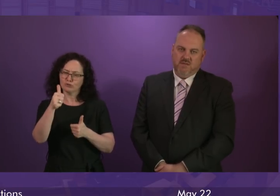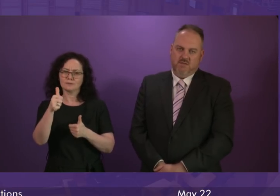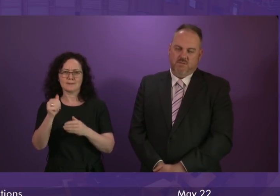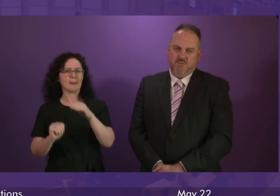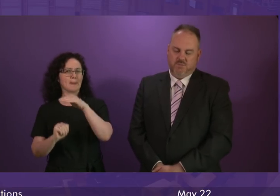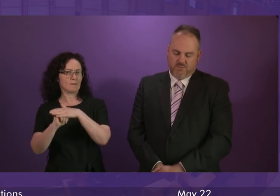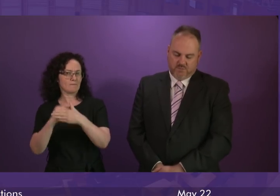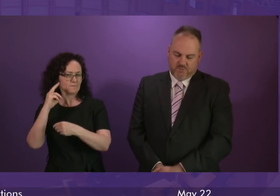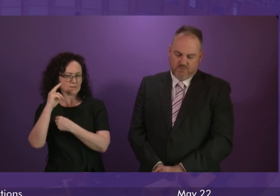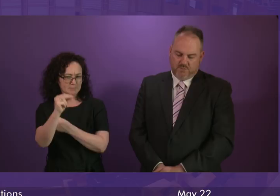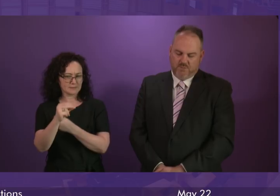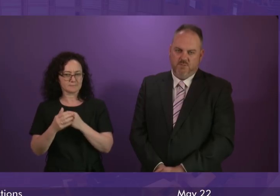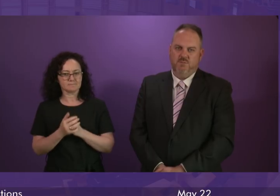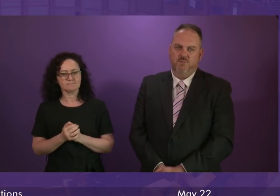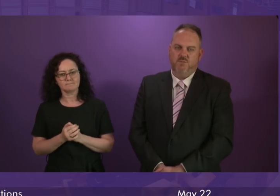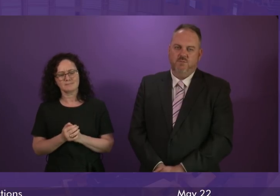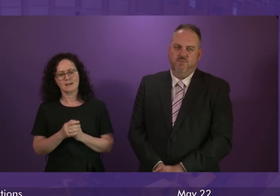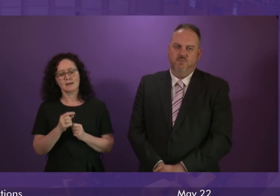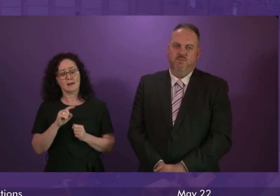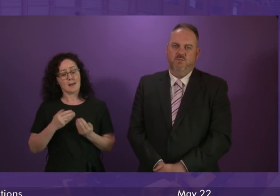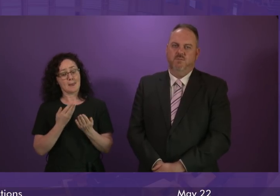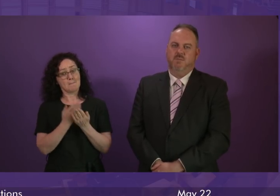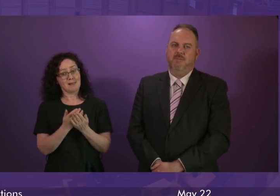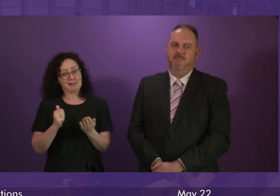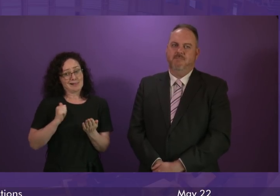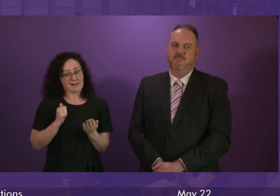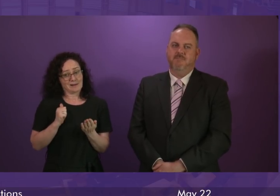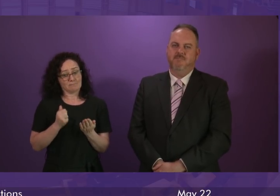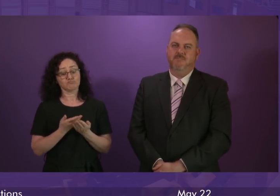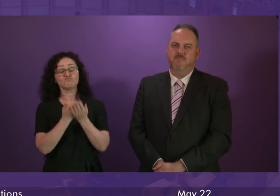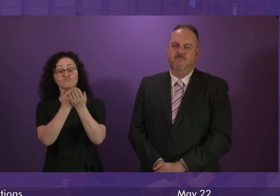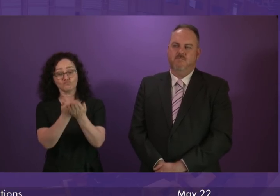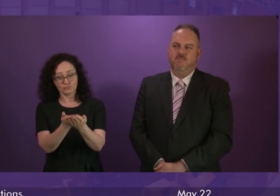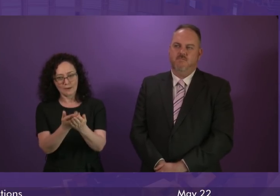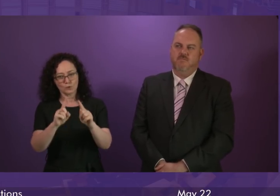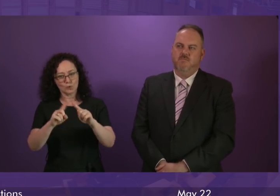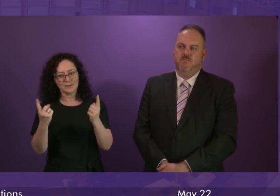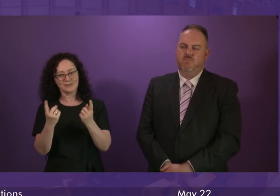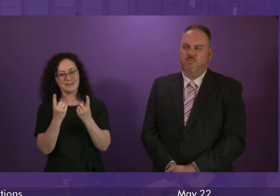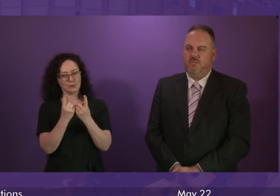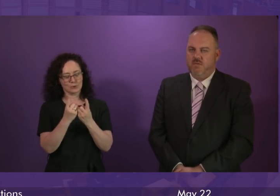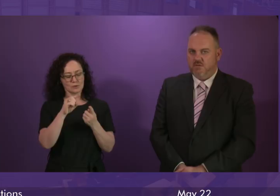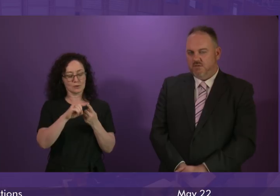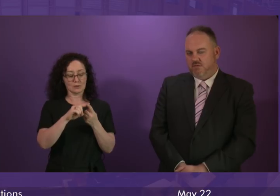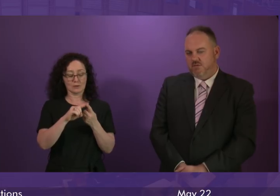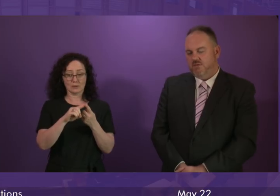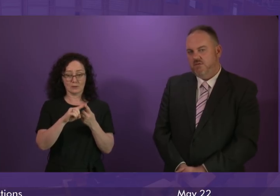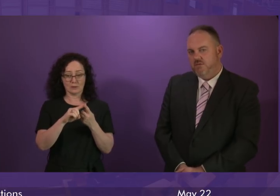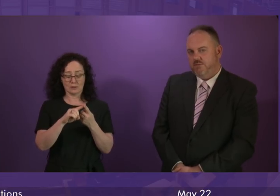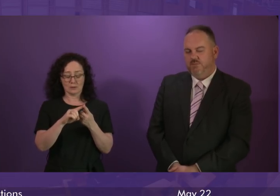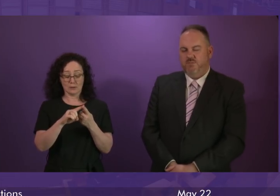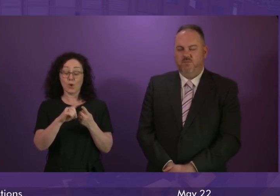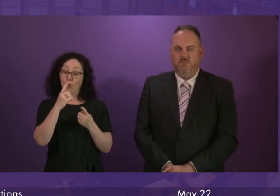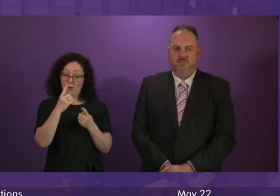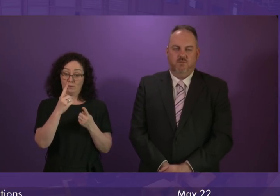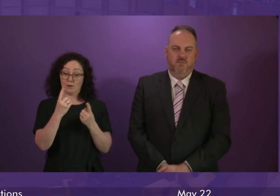has two different issues which I think it is important to ensure are not conflated. The first is whether 20 mile per hour speed limits are beneficial